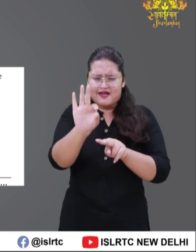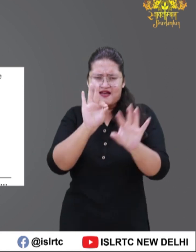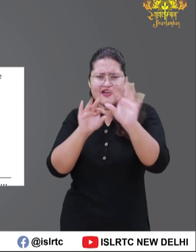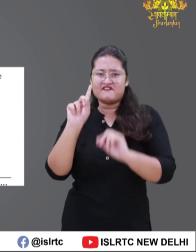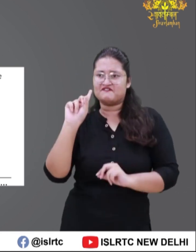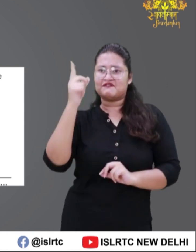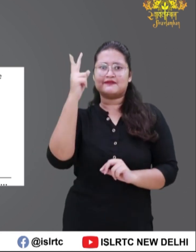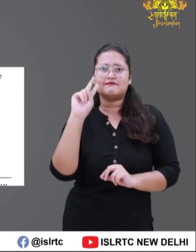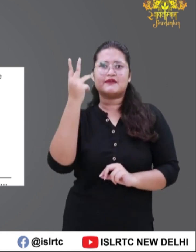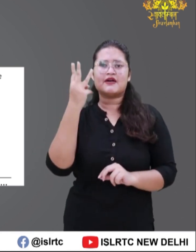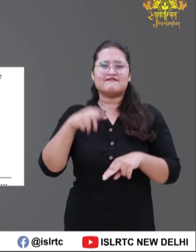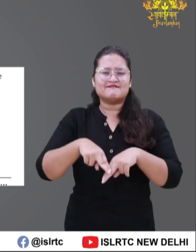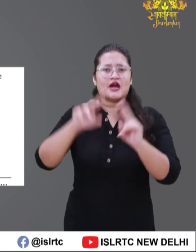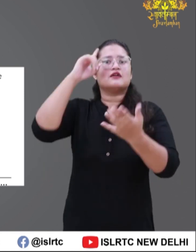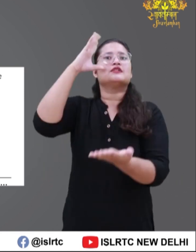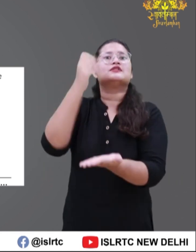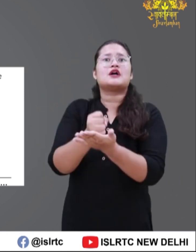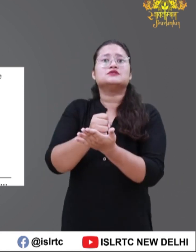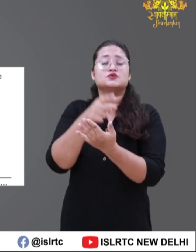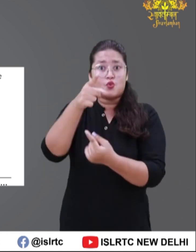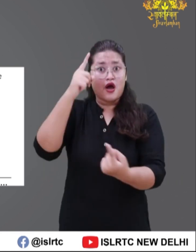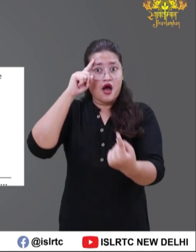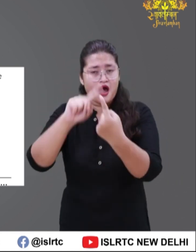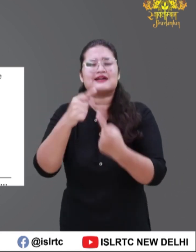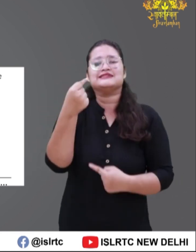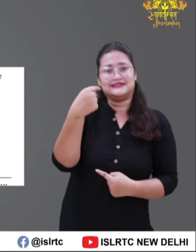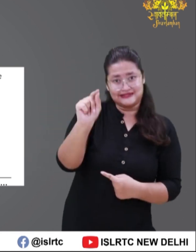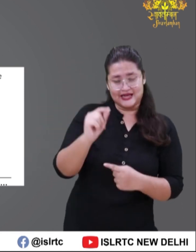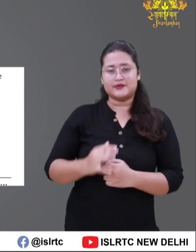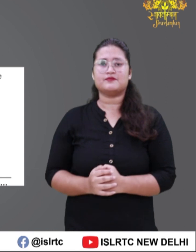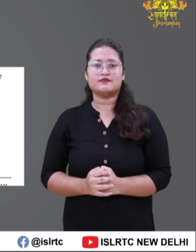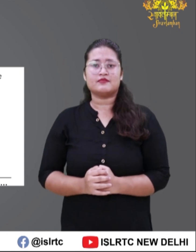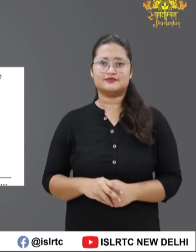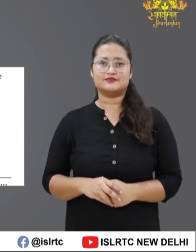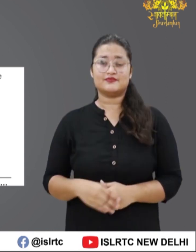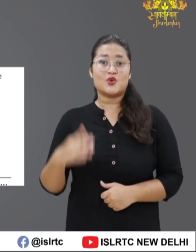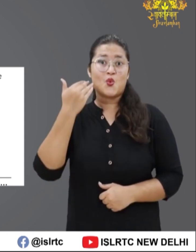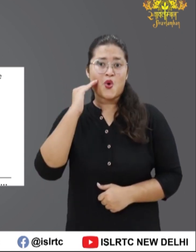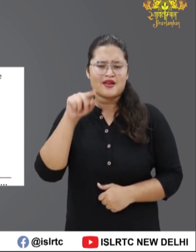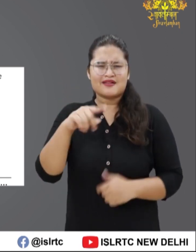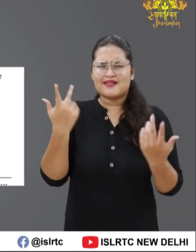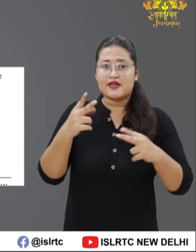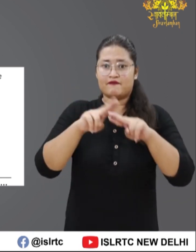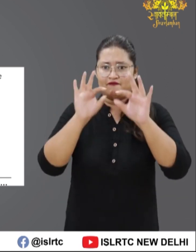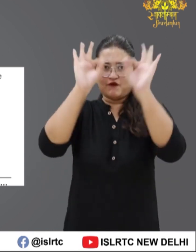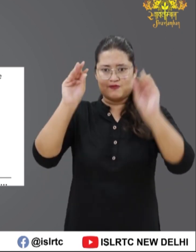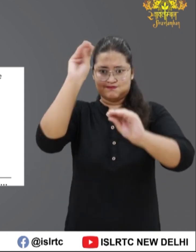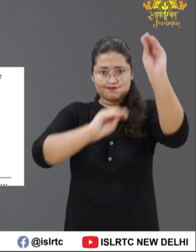and their decision regarding first, second and third position will be final. If you agree with the statement, please mark a tick. Please date